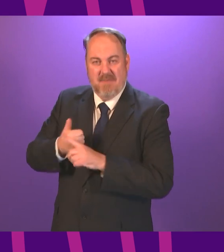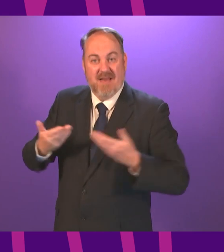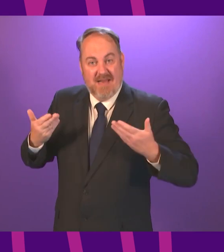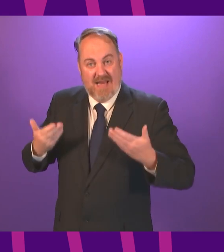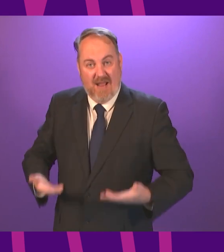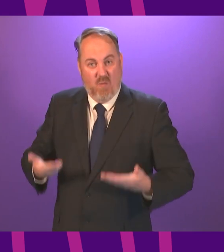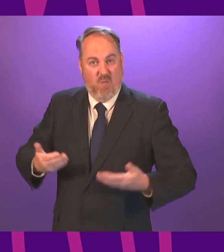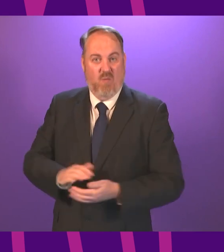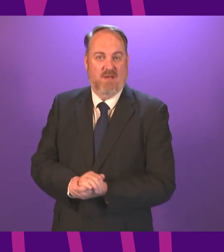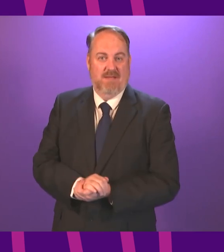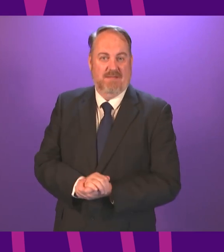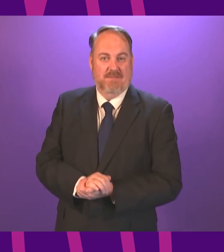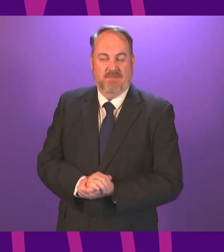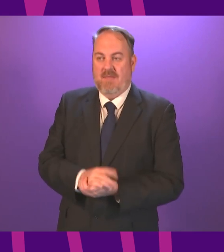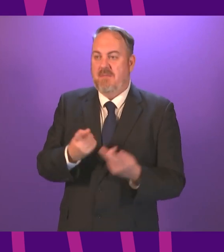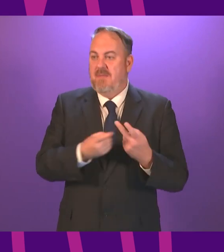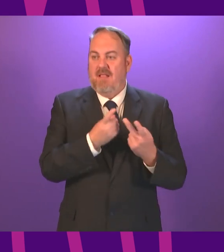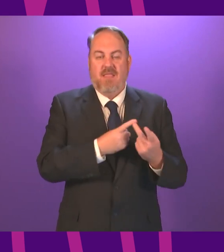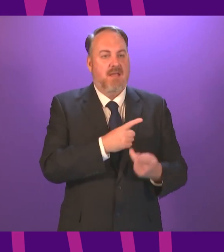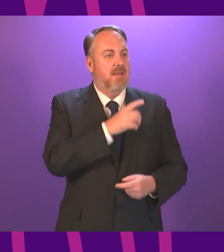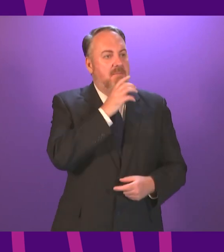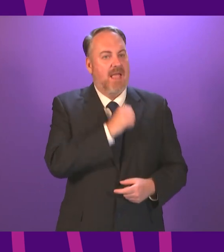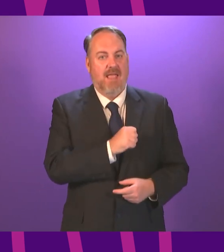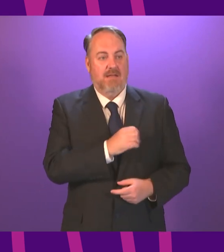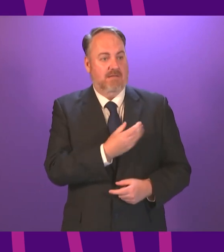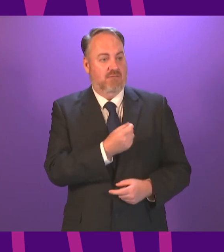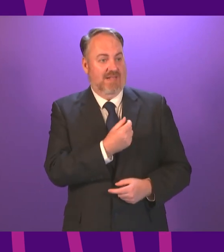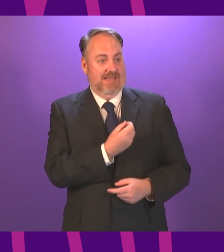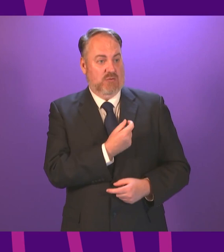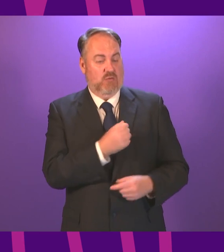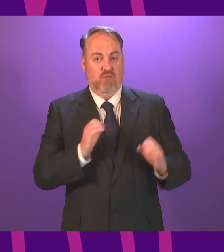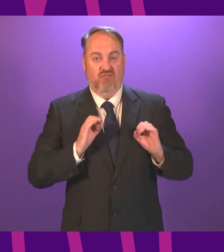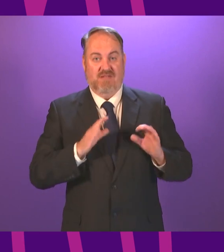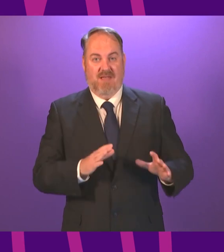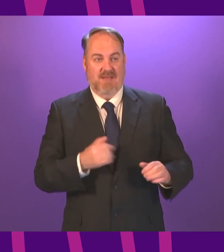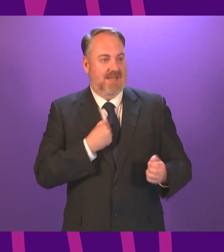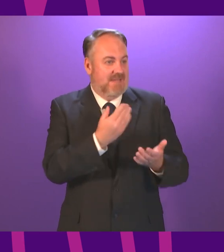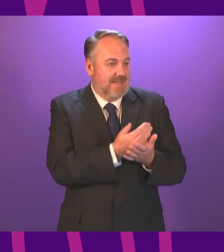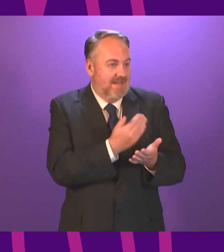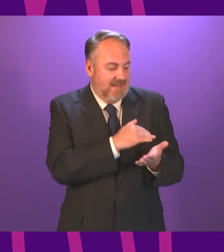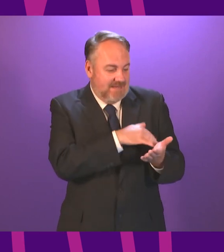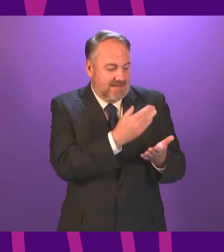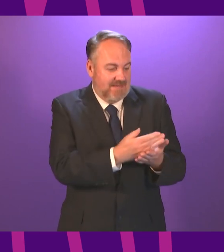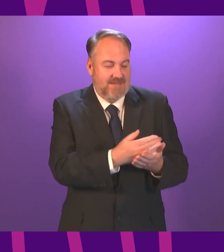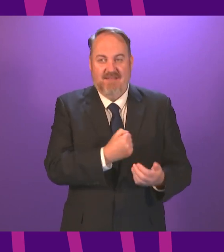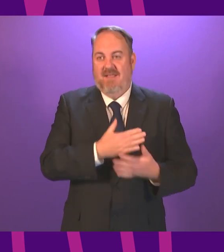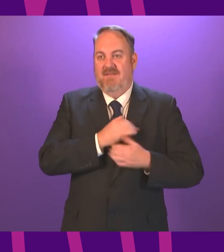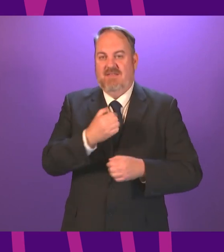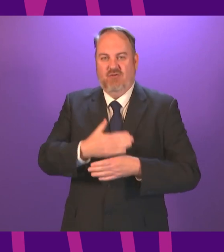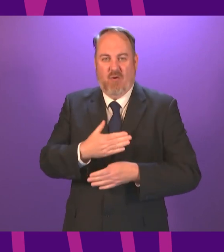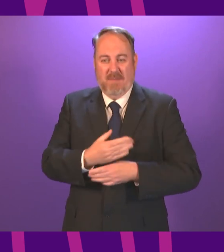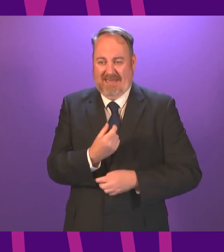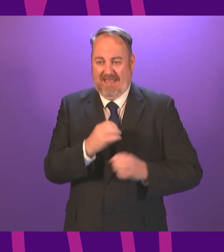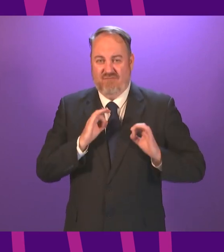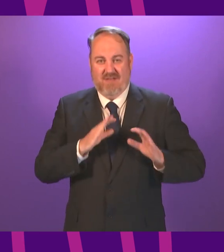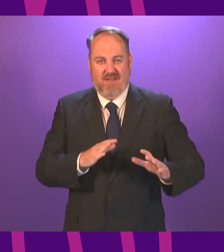imagine a man coming up to retirement happy content he's got savings a job he loves but then one day Covid